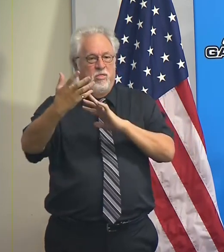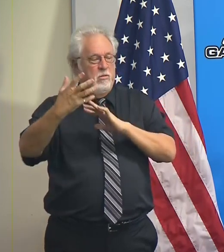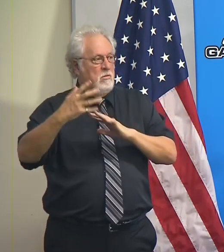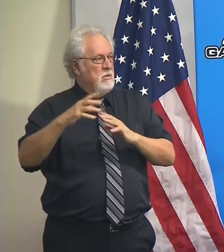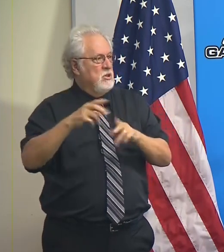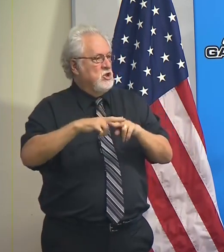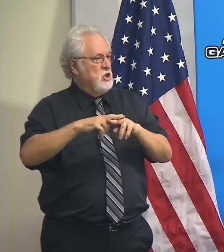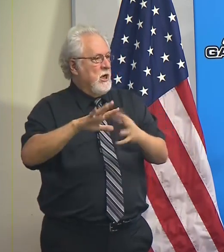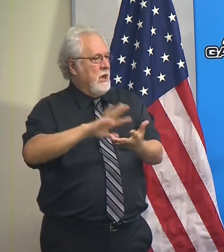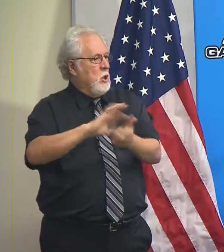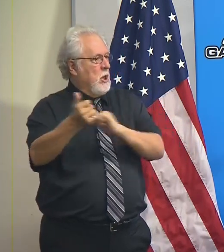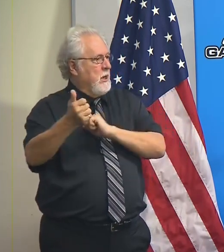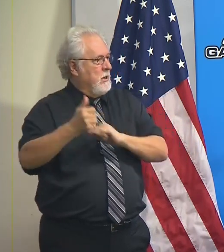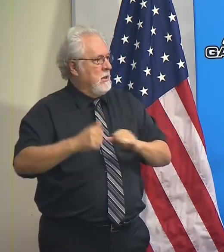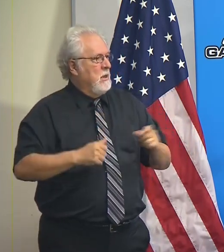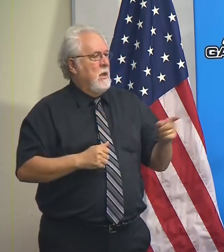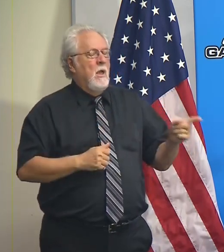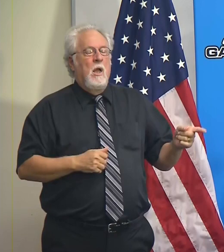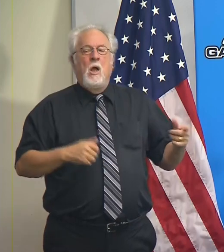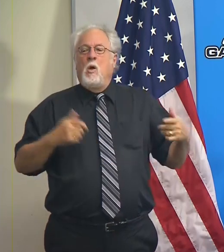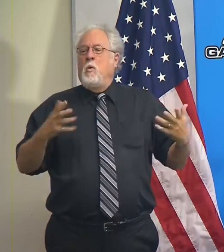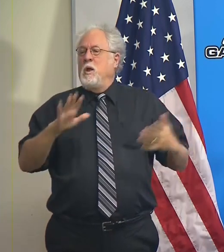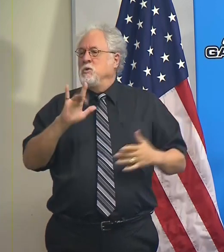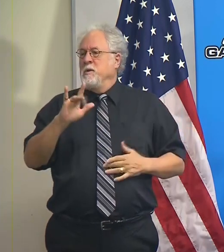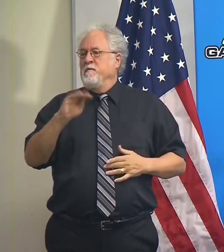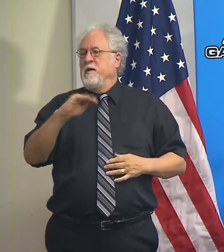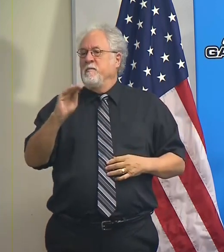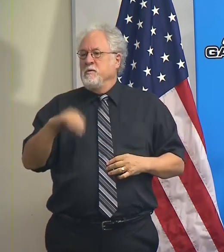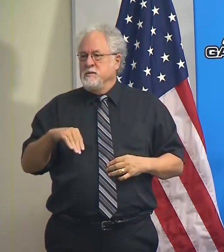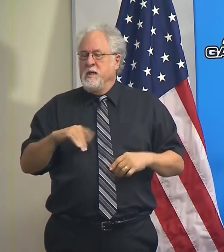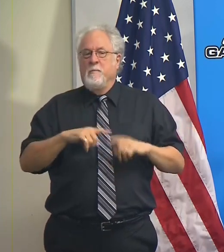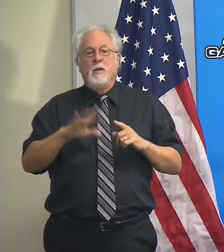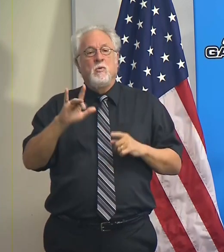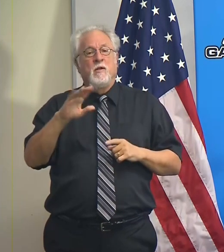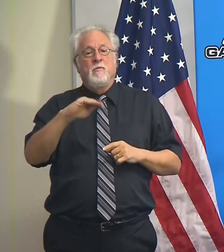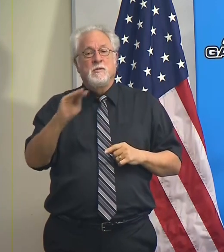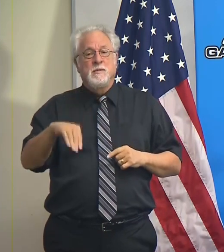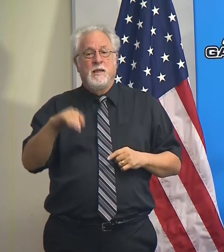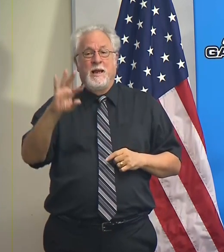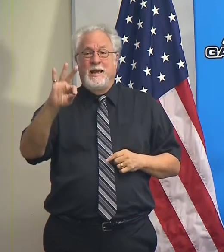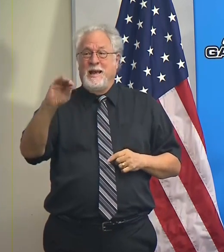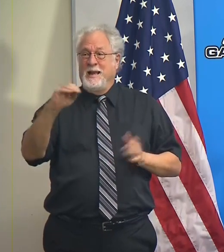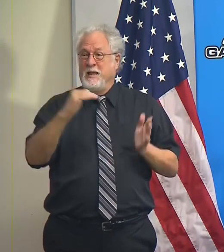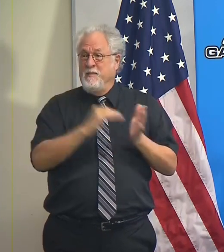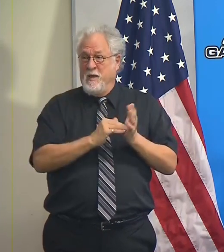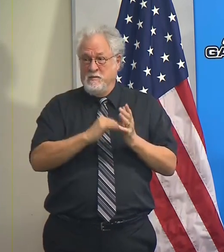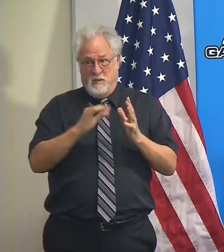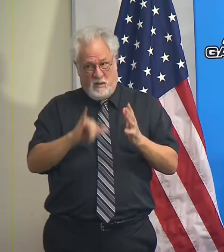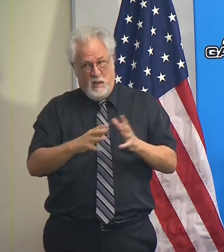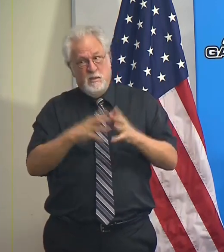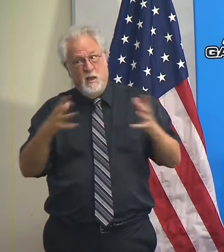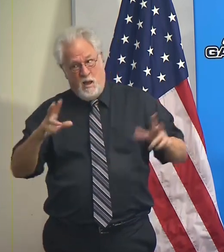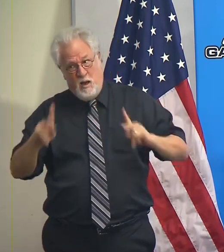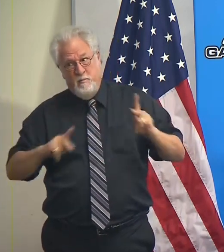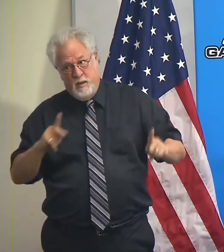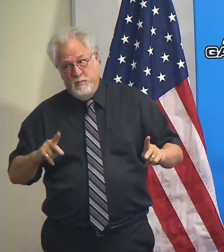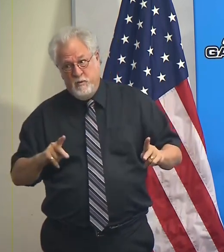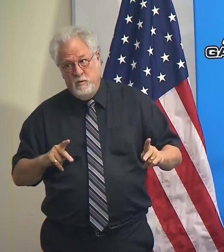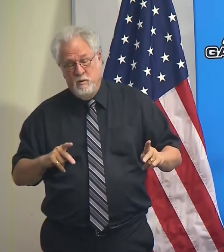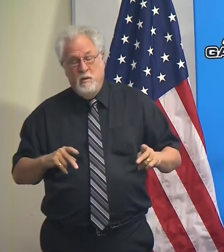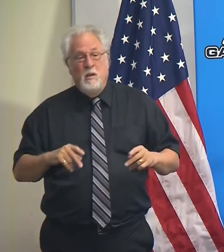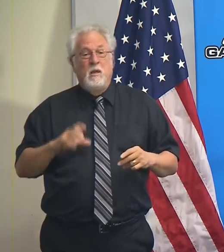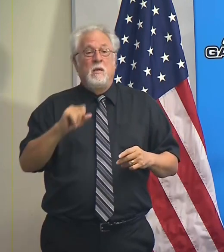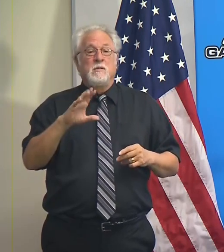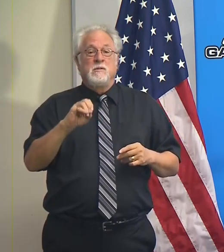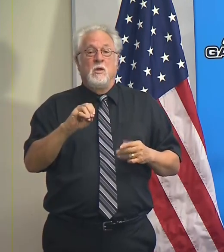of how many people are going to see it? Well, it's 25 percent, but 25 percent of 90 something thousands a lot of people, right? And